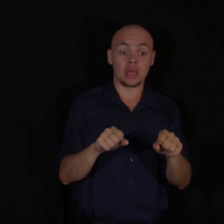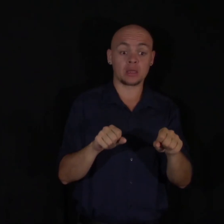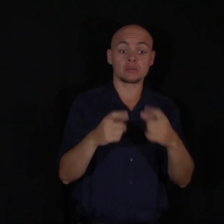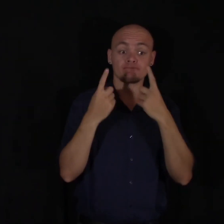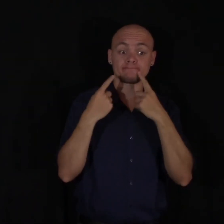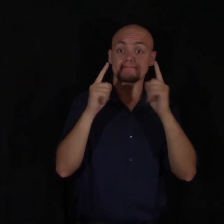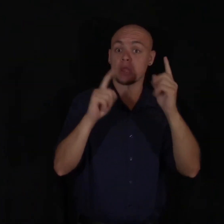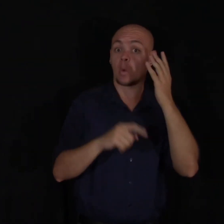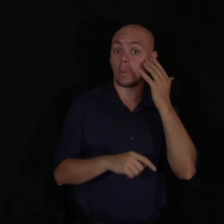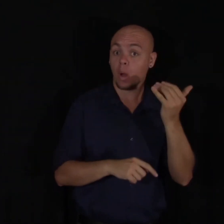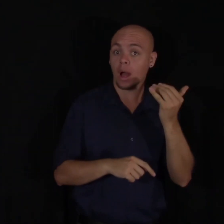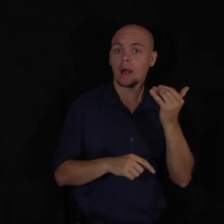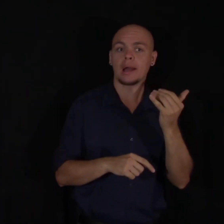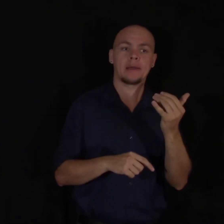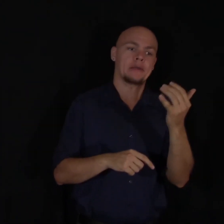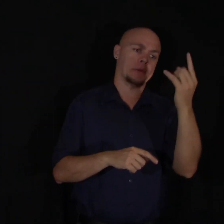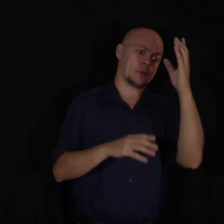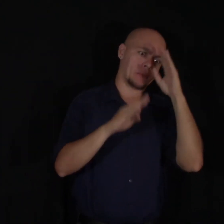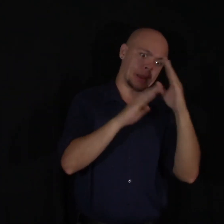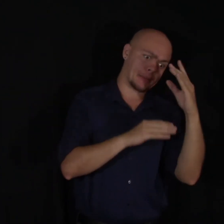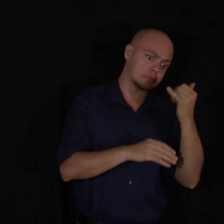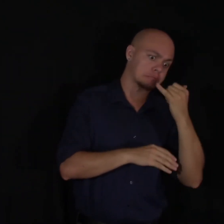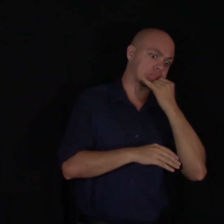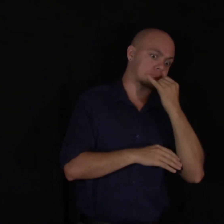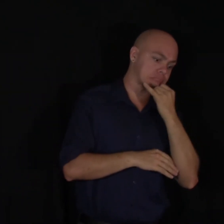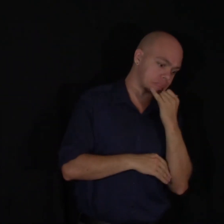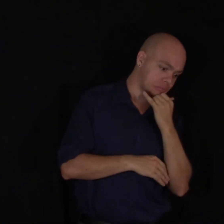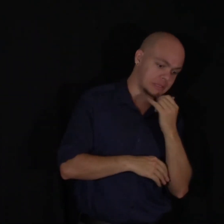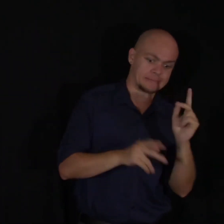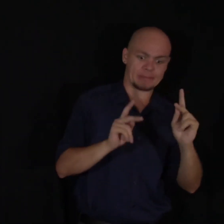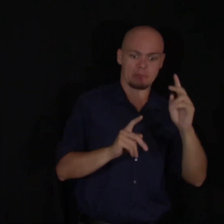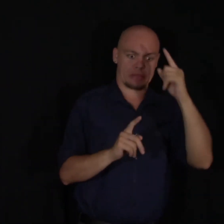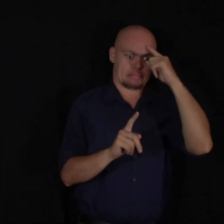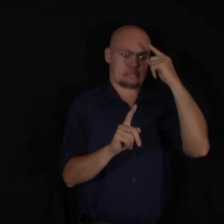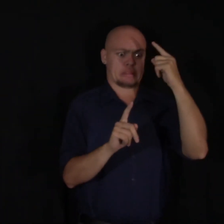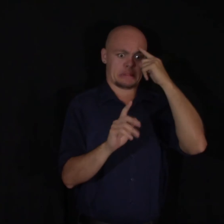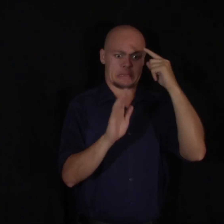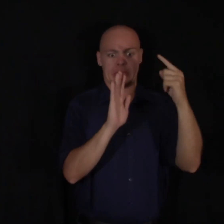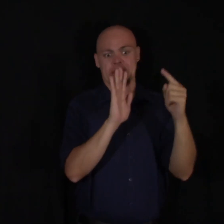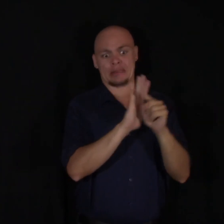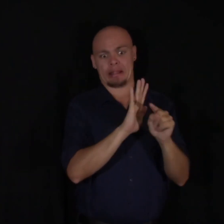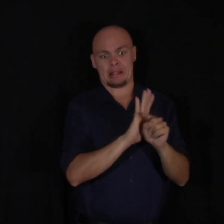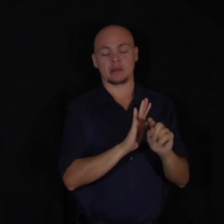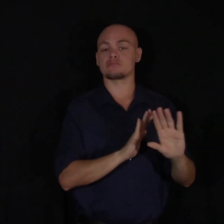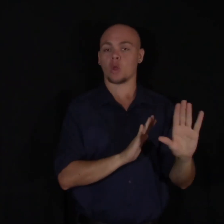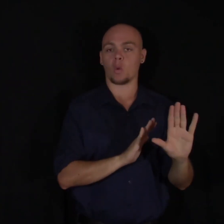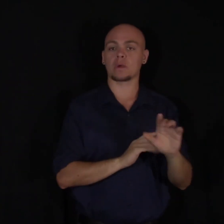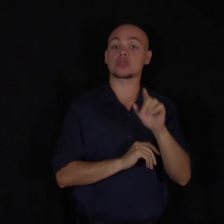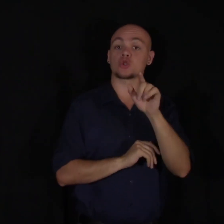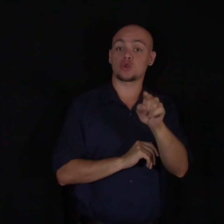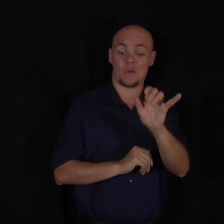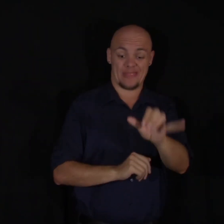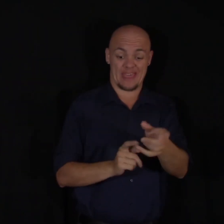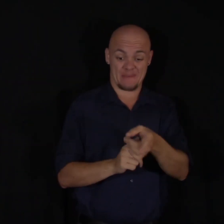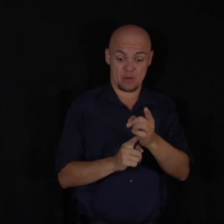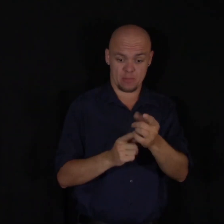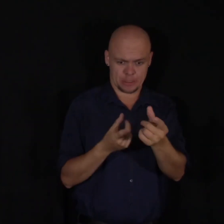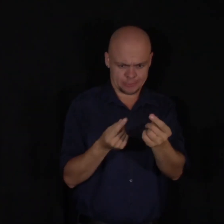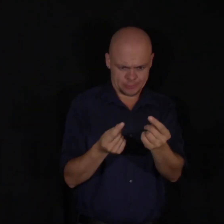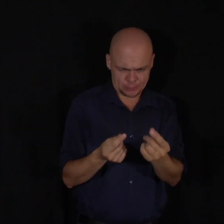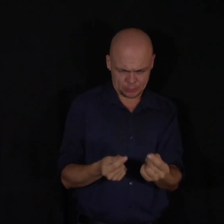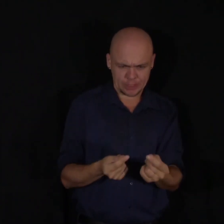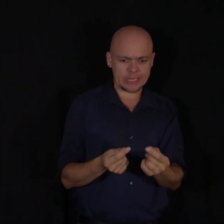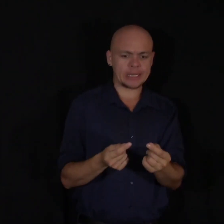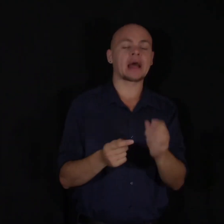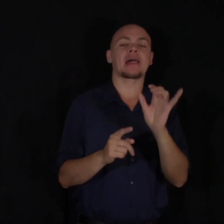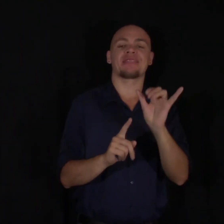You're not worried about anything going wrong. You're not worried about what others are thinking. It's just you, that moment, and whatever you're doing. And that is the state of